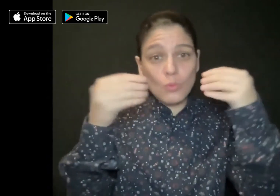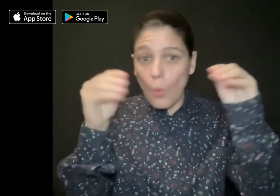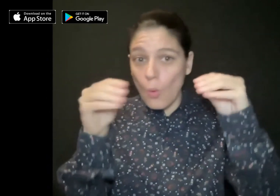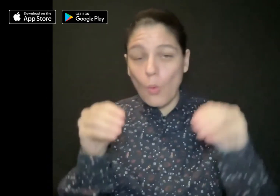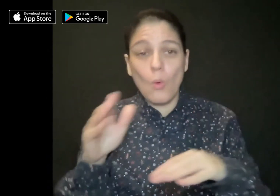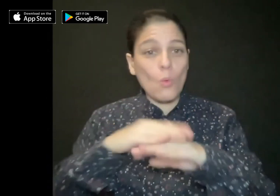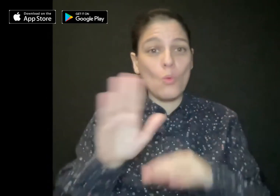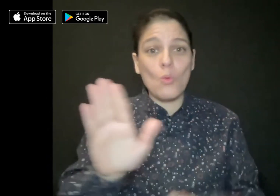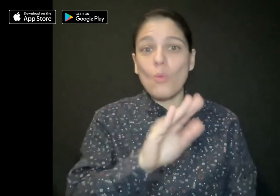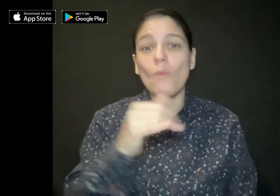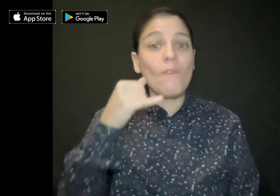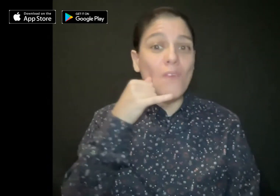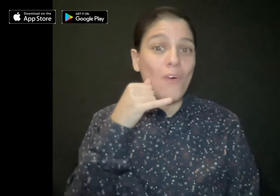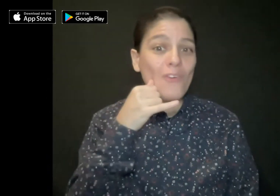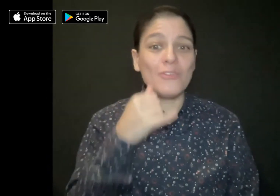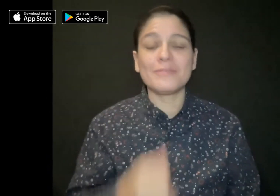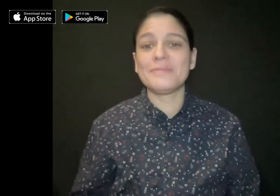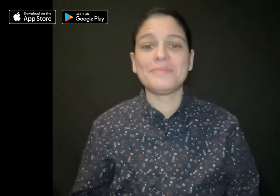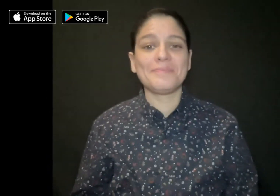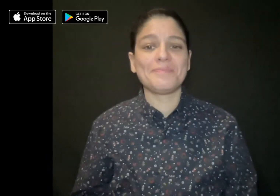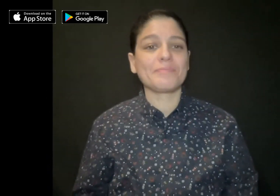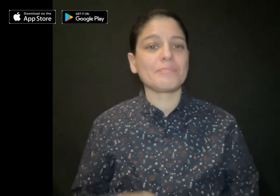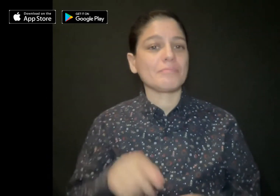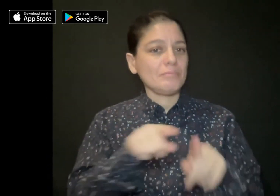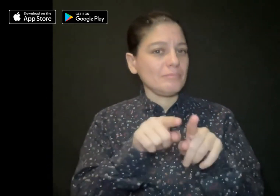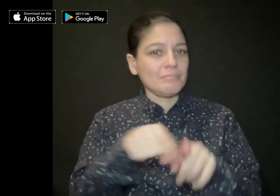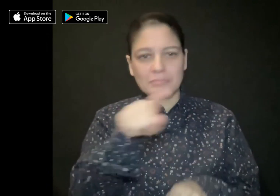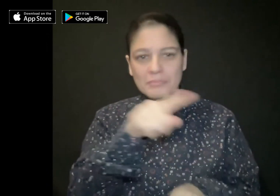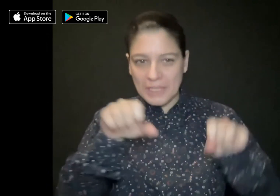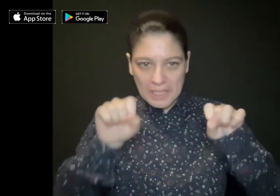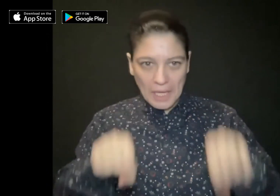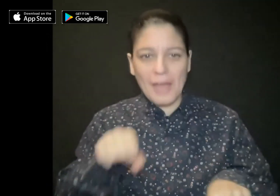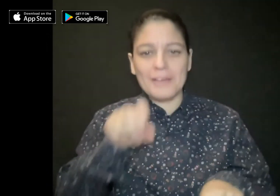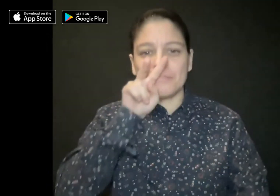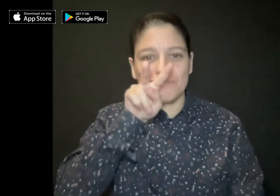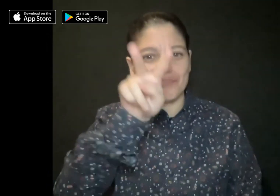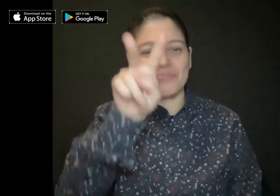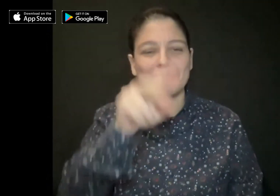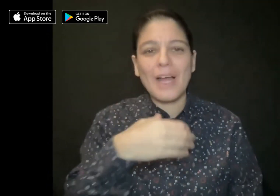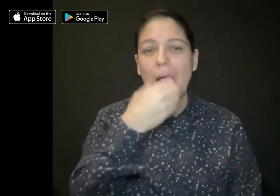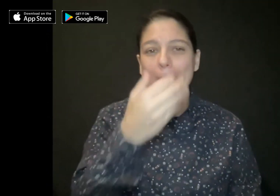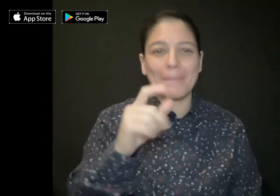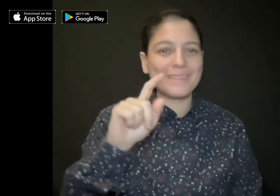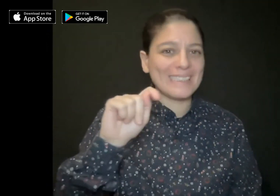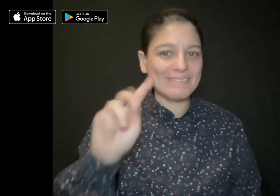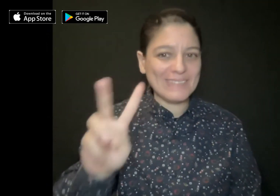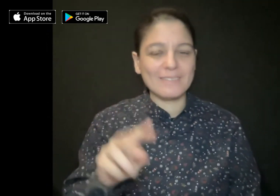And you can also watch on Apple TV, Amazon and Roku.